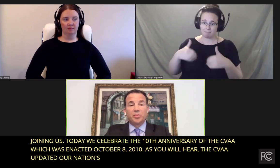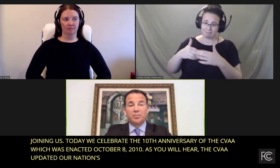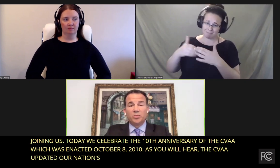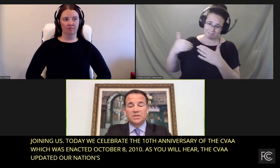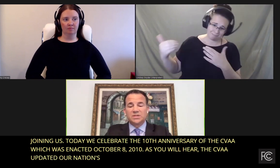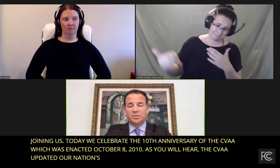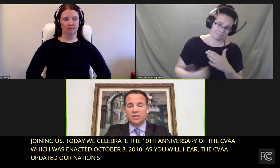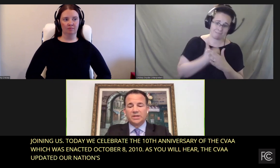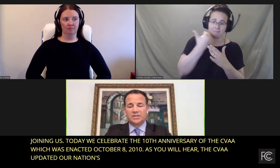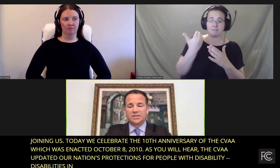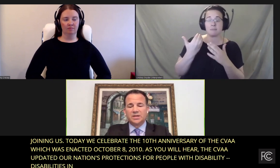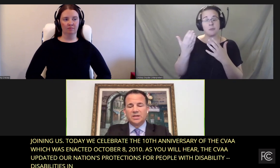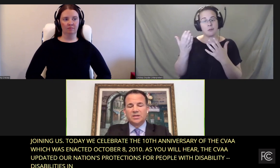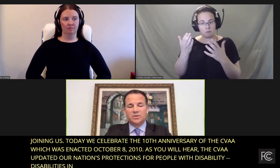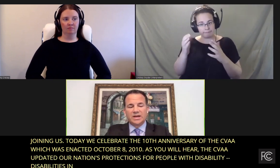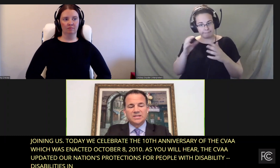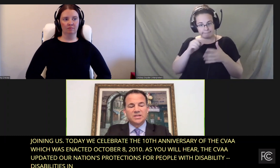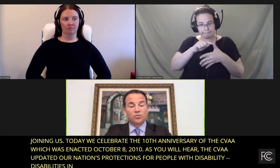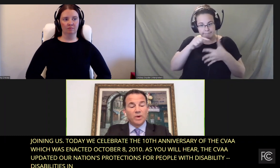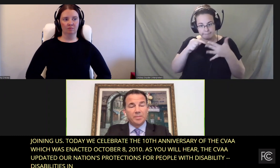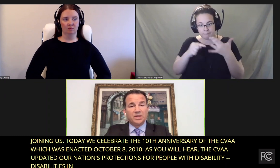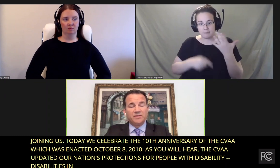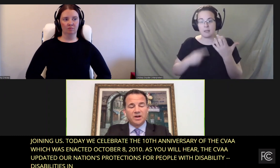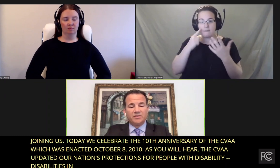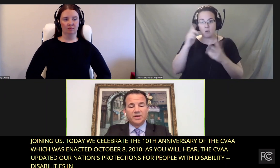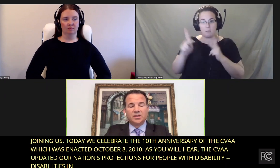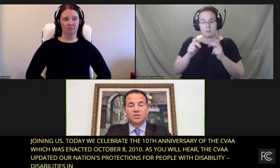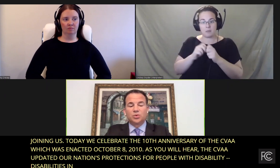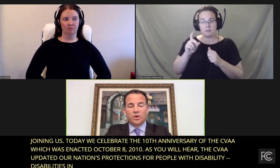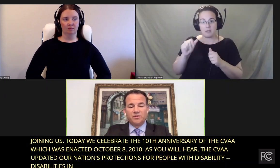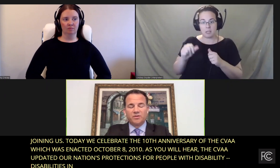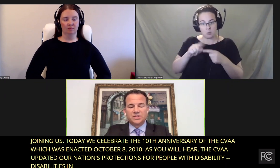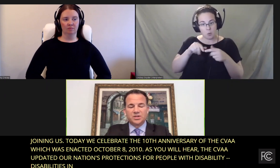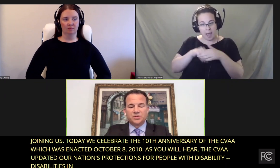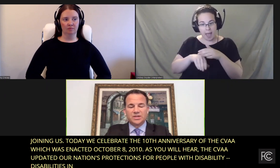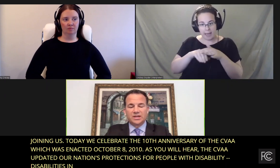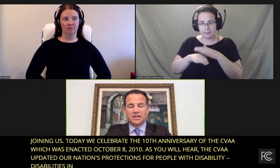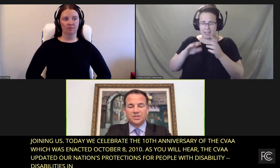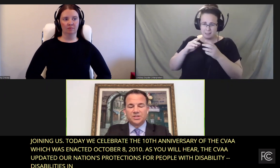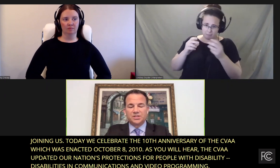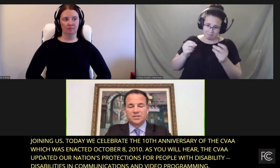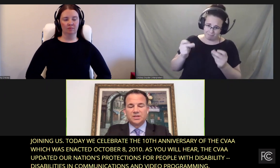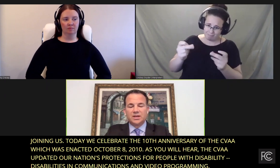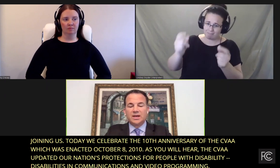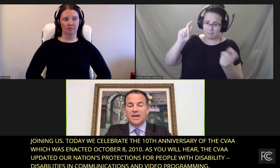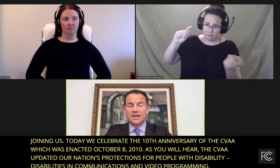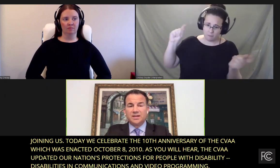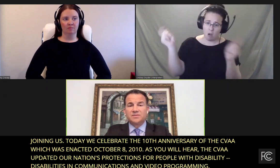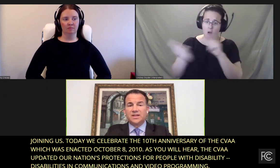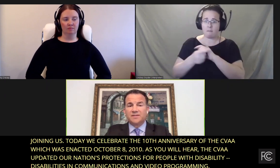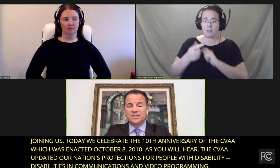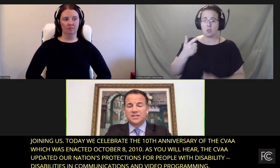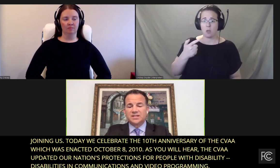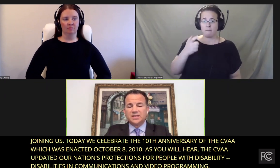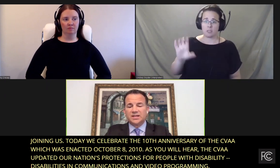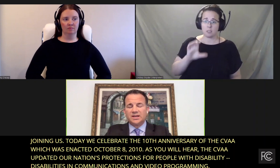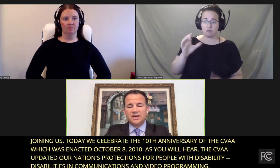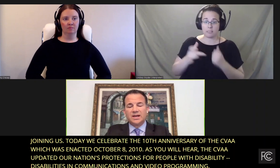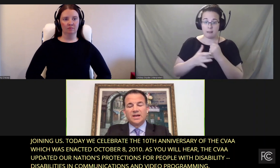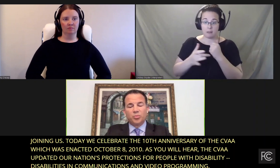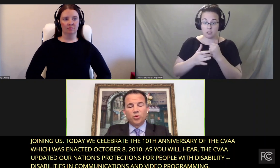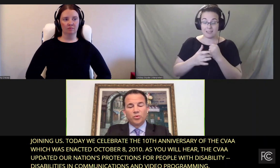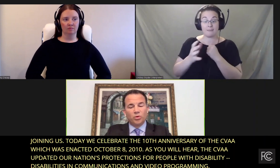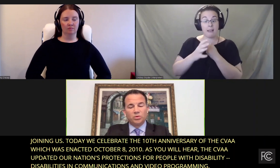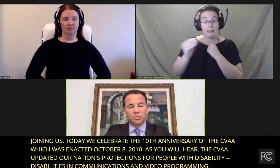to enable people with disabilities to access rapidly evolving 21st Century technologies and gives the FCC